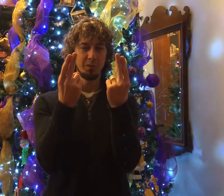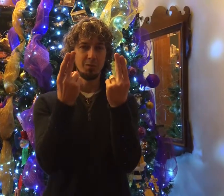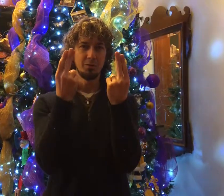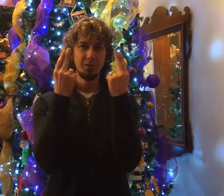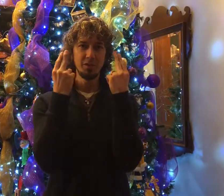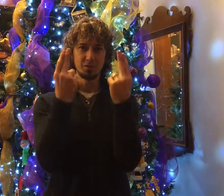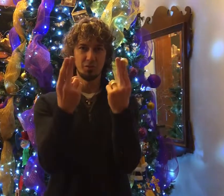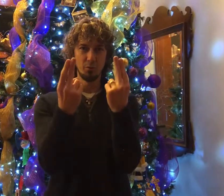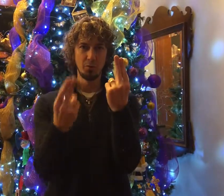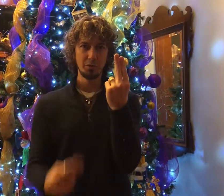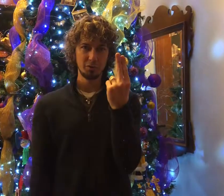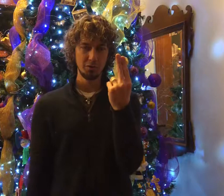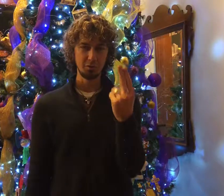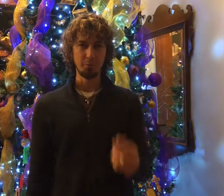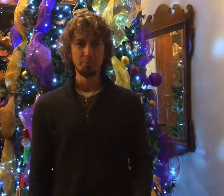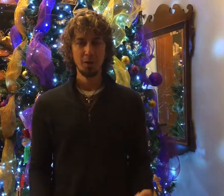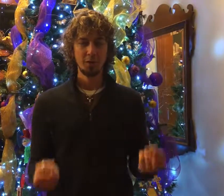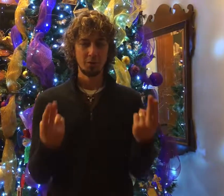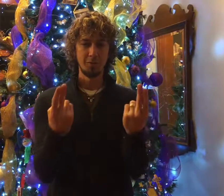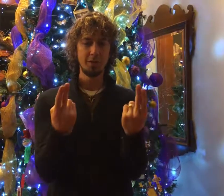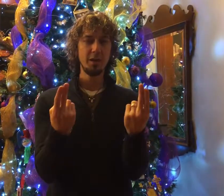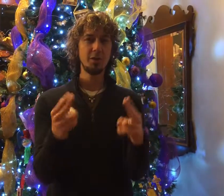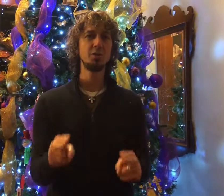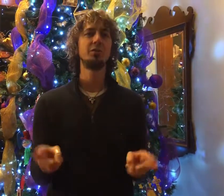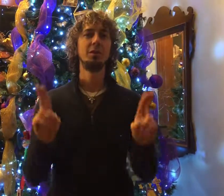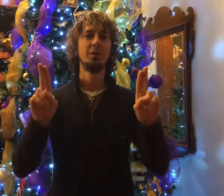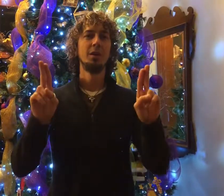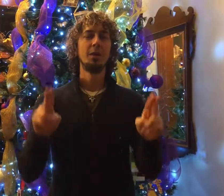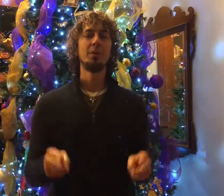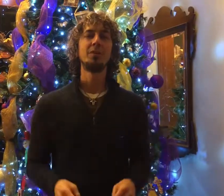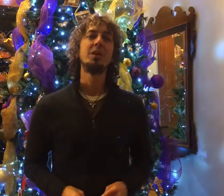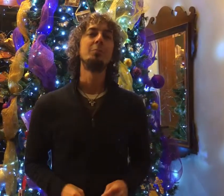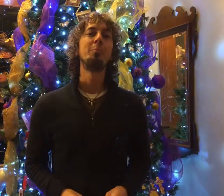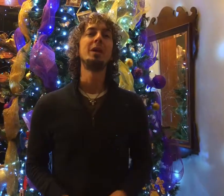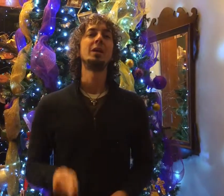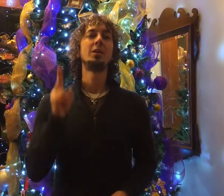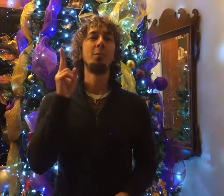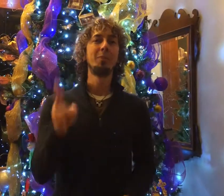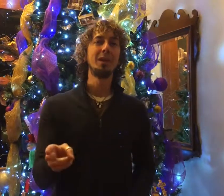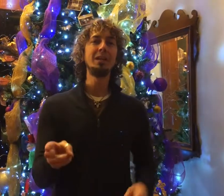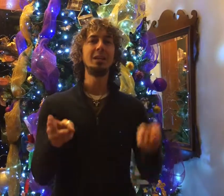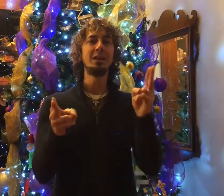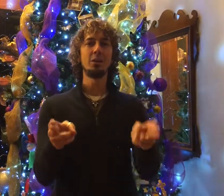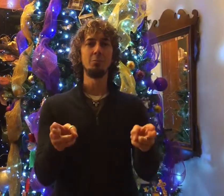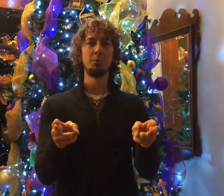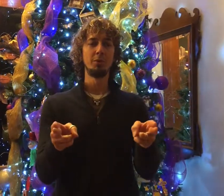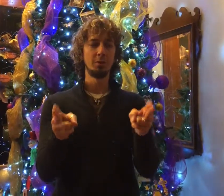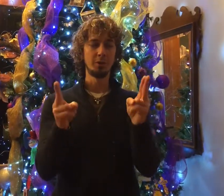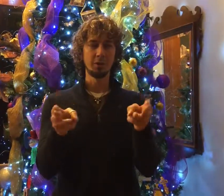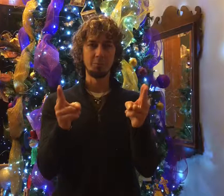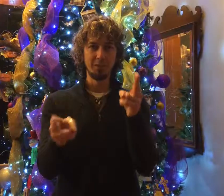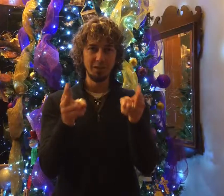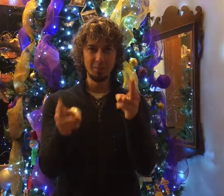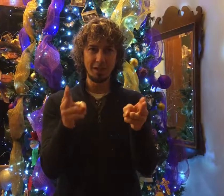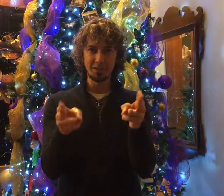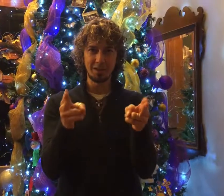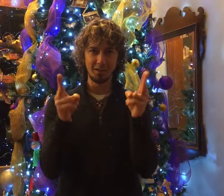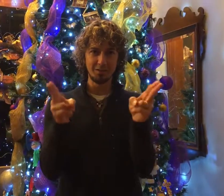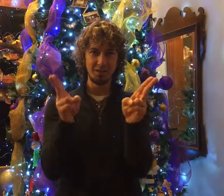we can do Ephesians 4, 2. So make your H's and we're going to say, be completely humble. And we're going to completely make our hands into